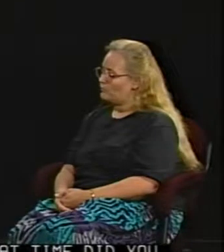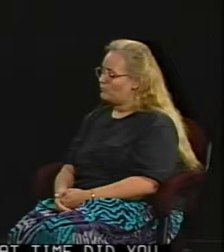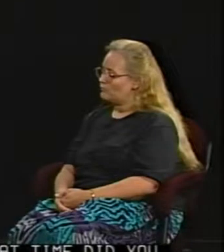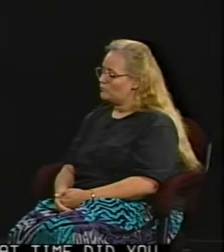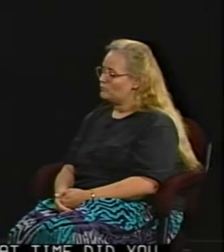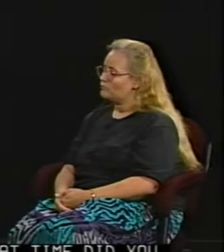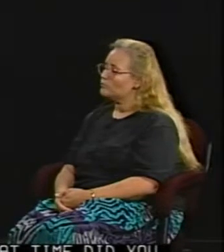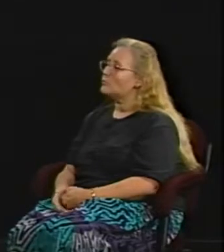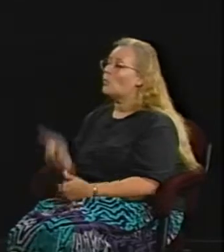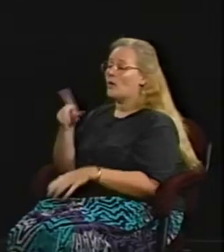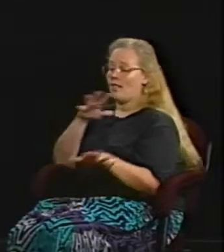arrive at the restaurant?